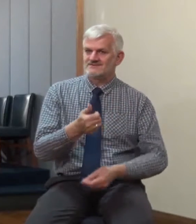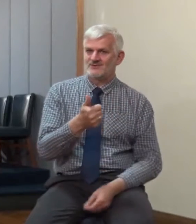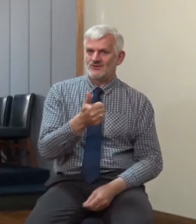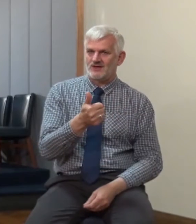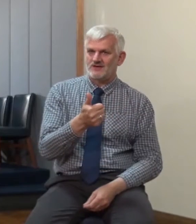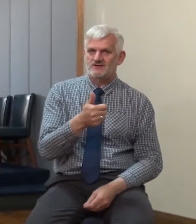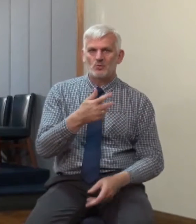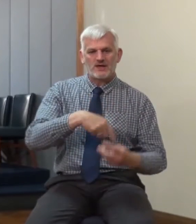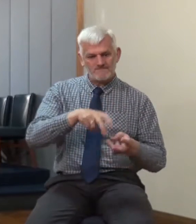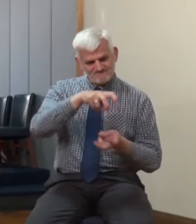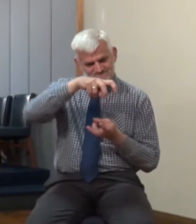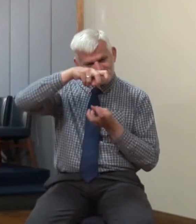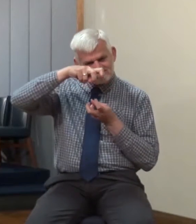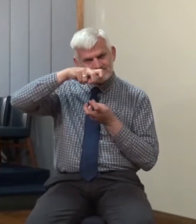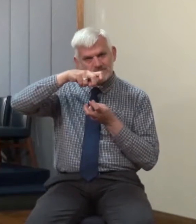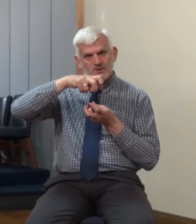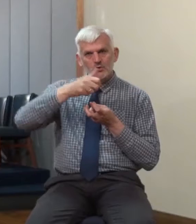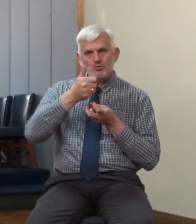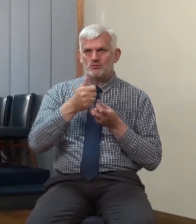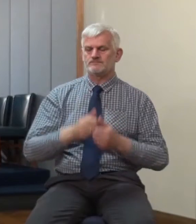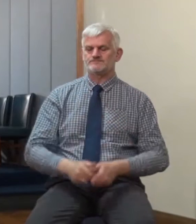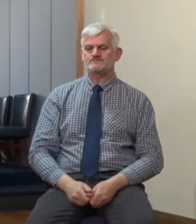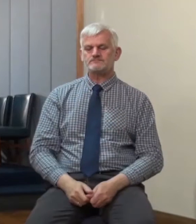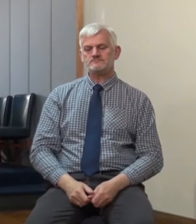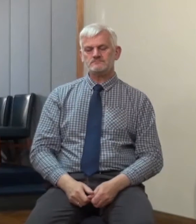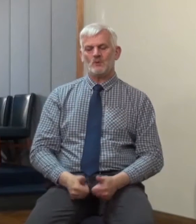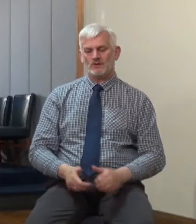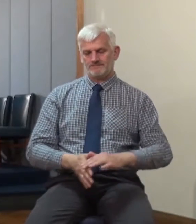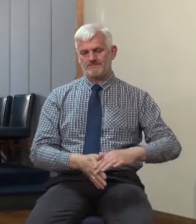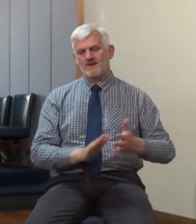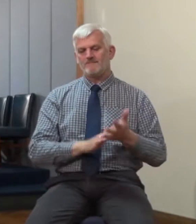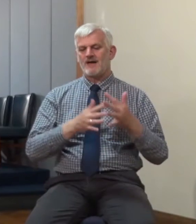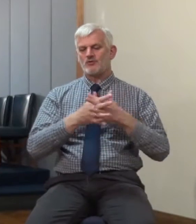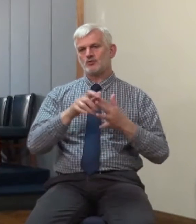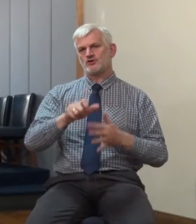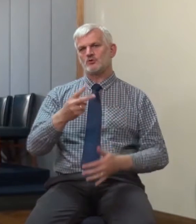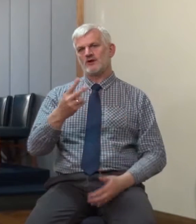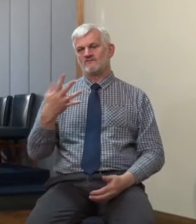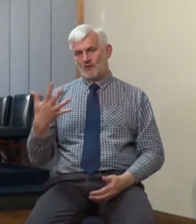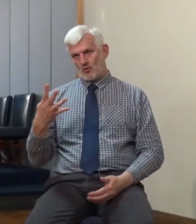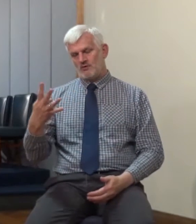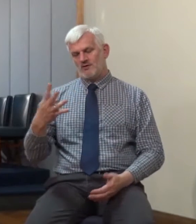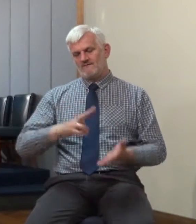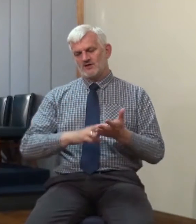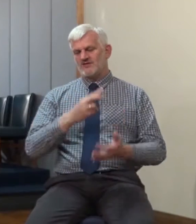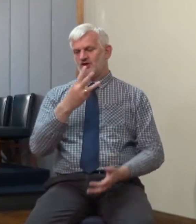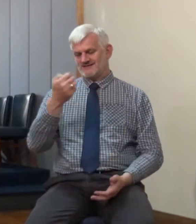to the apostles. If you'd like to go first of all to Matthew 24 and verse 36, At that day